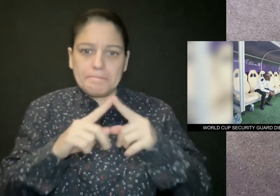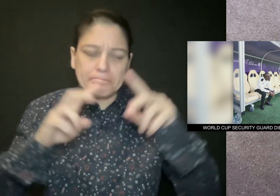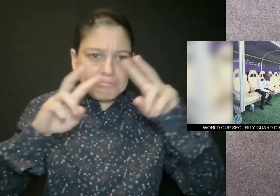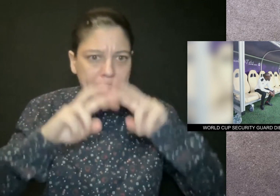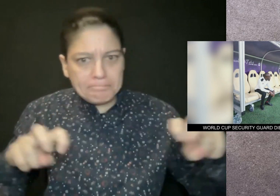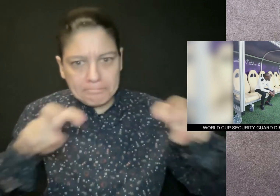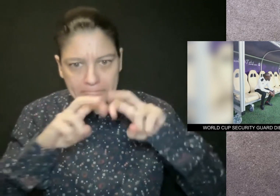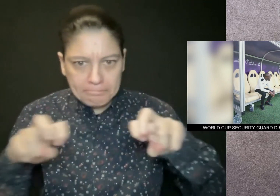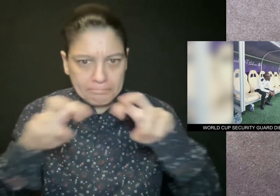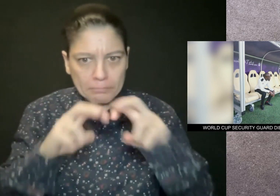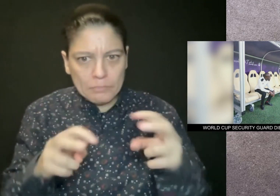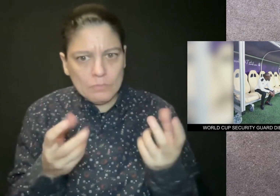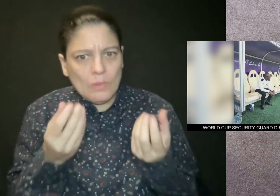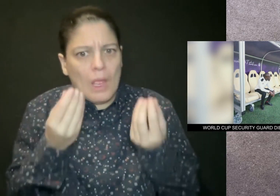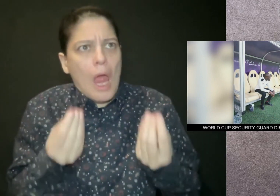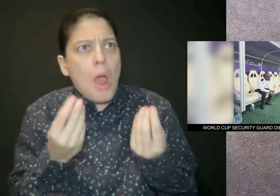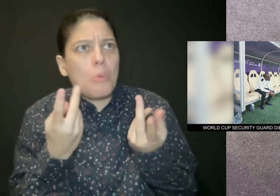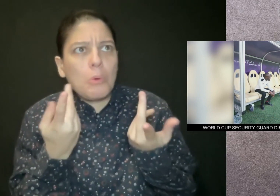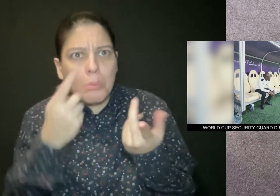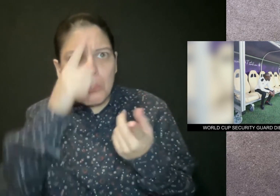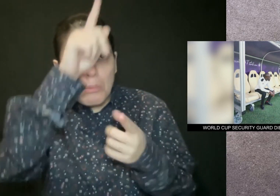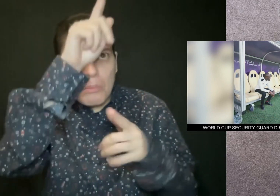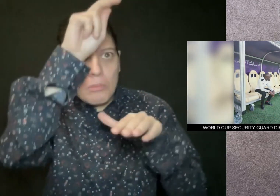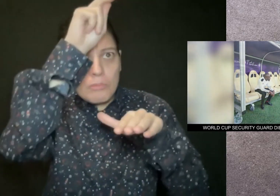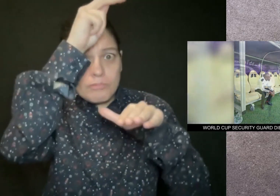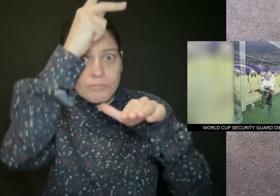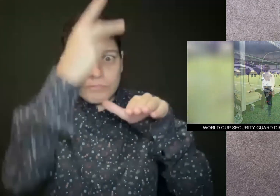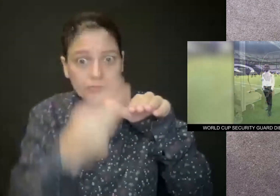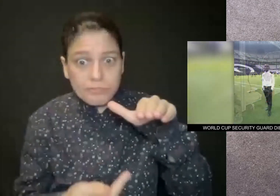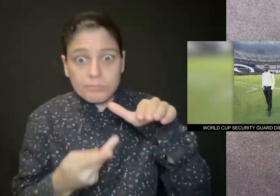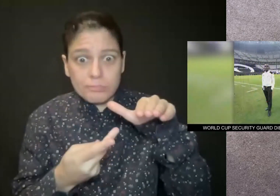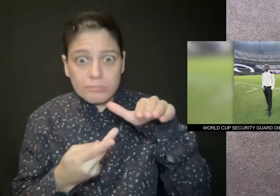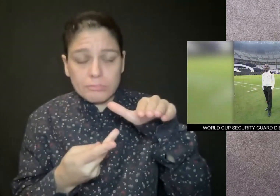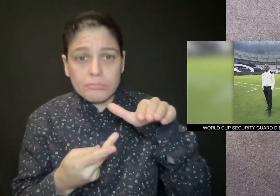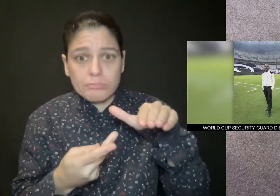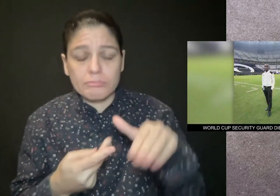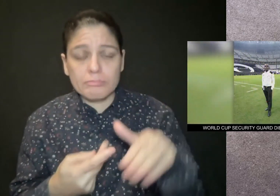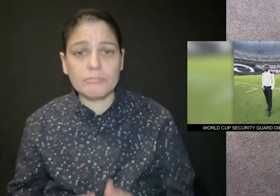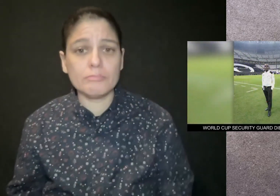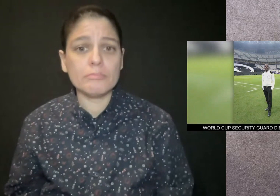Officials in Cutter are investigating the circumstances that led up to the man's fall.